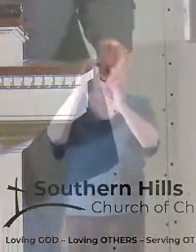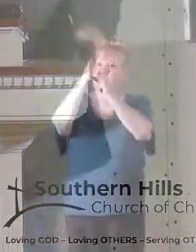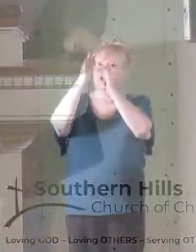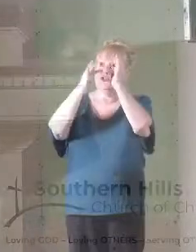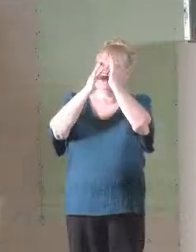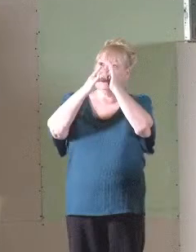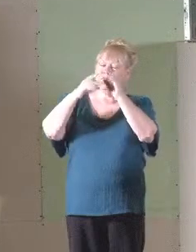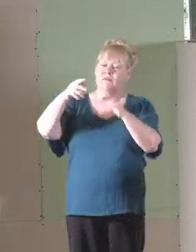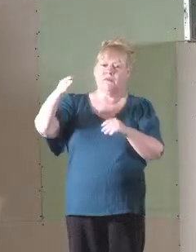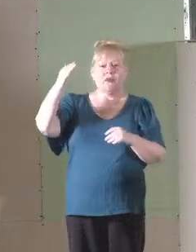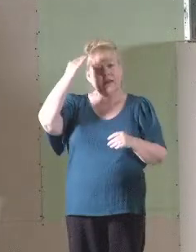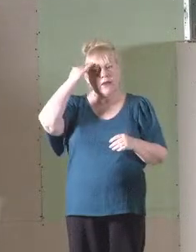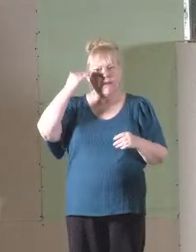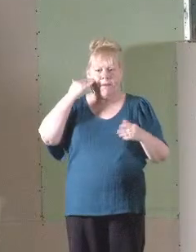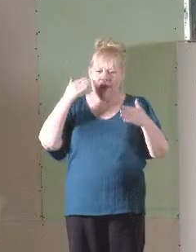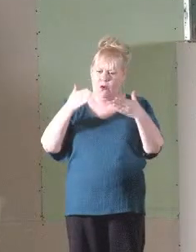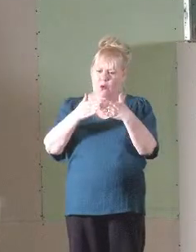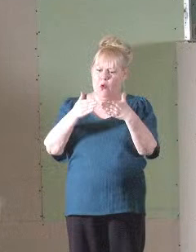cornerstone.